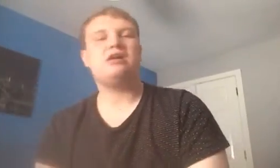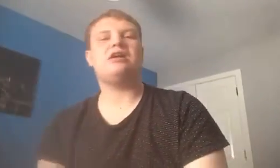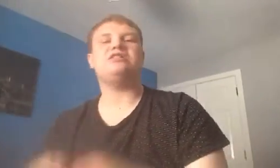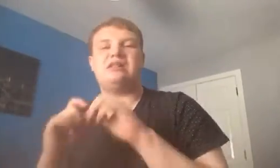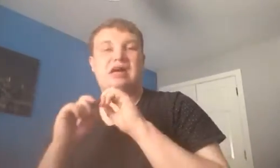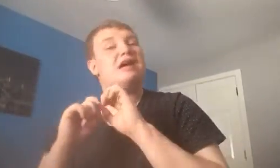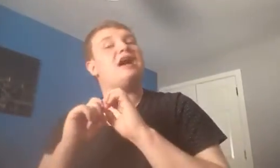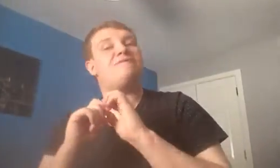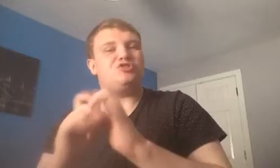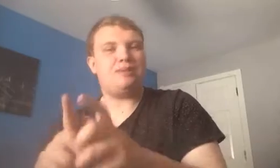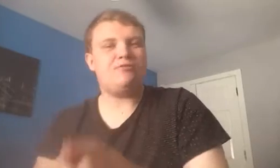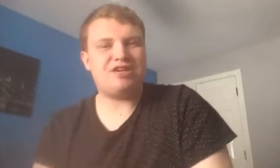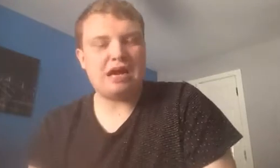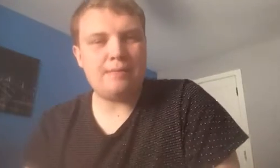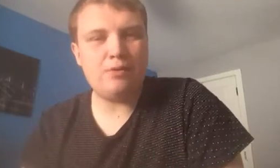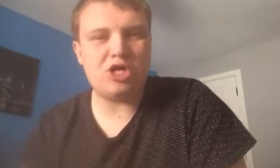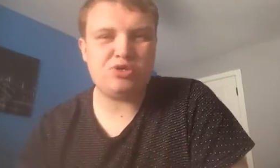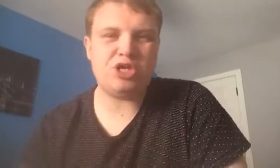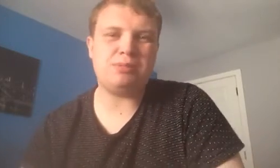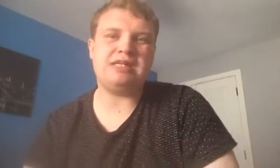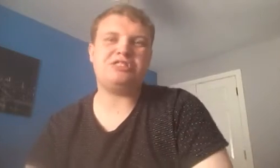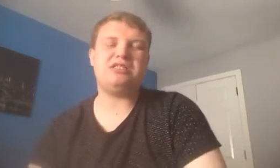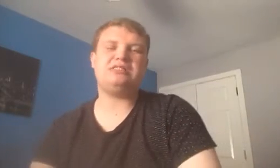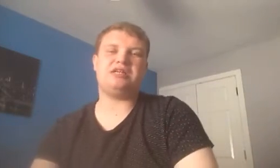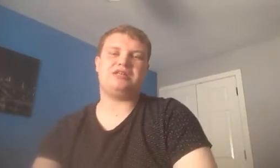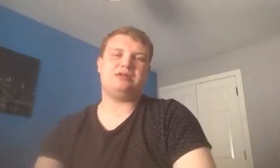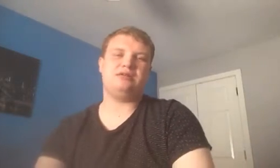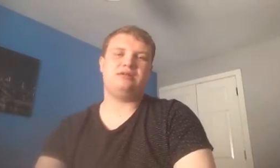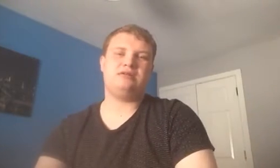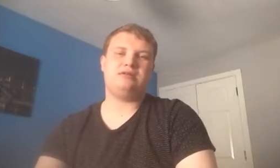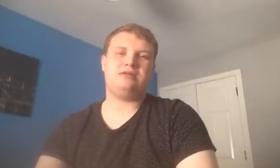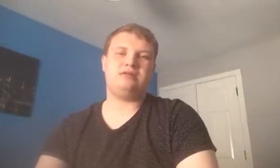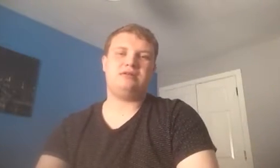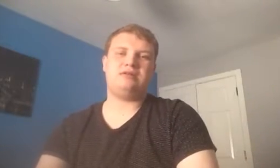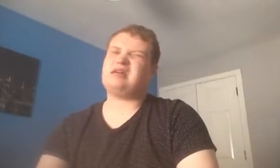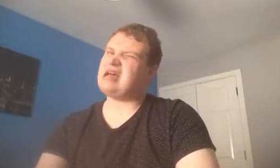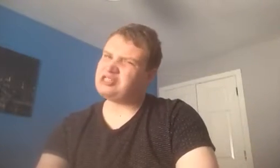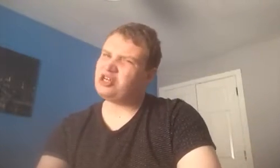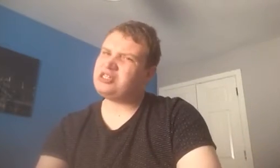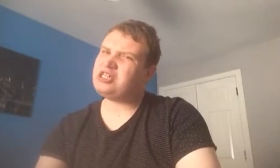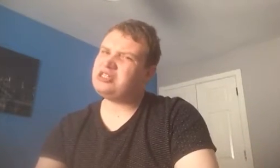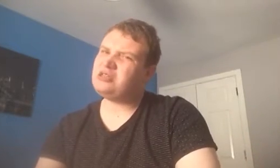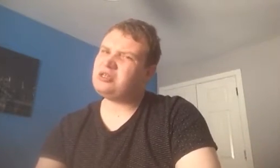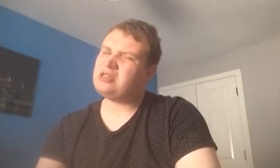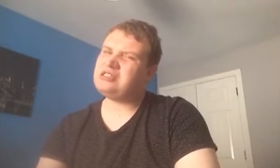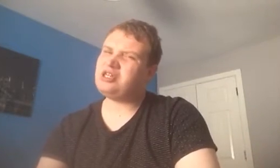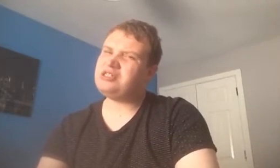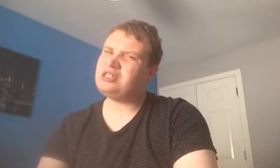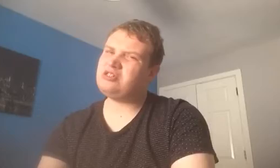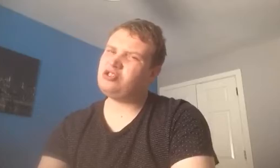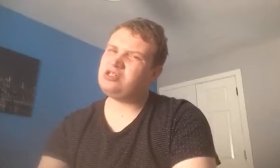Because, if you remember right, I put a tweet up last night saying, is he going to sign on Tuesday?